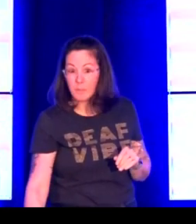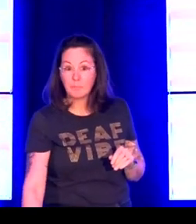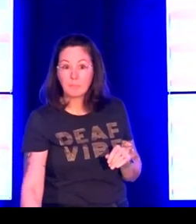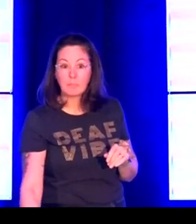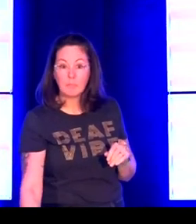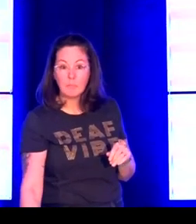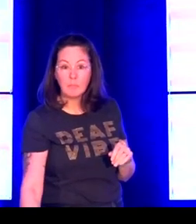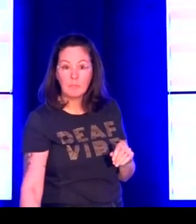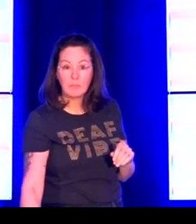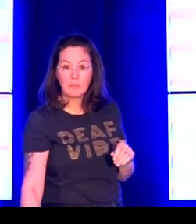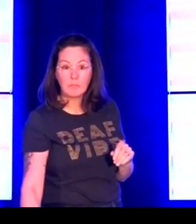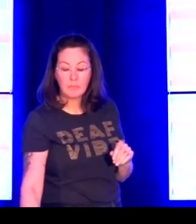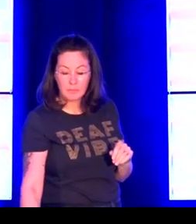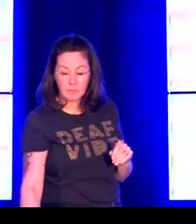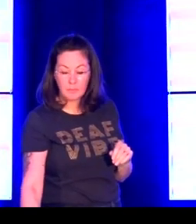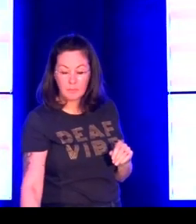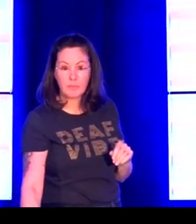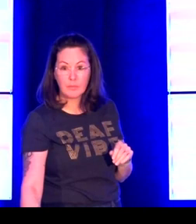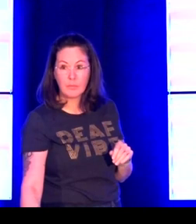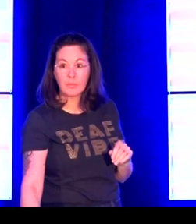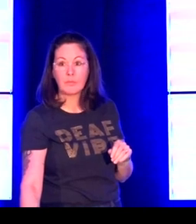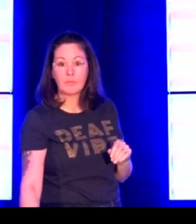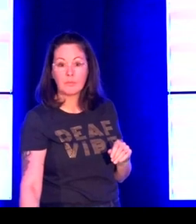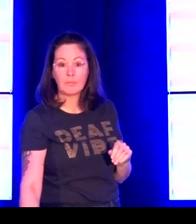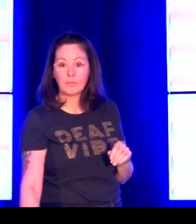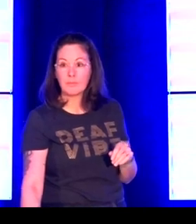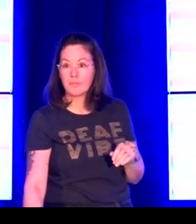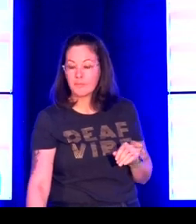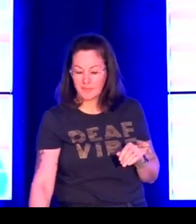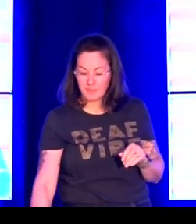language for signed languages we're still working on it